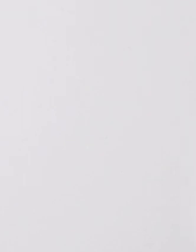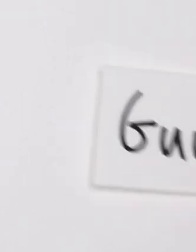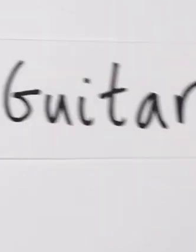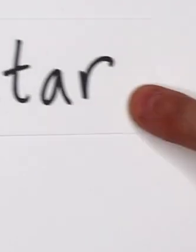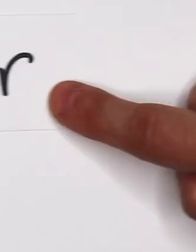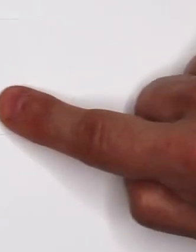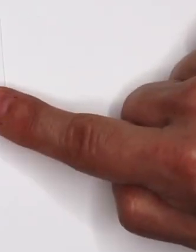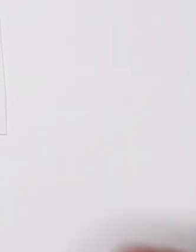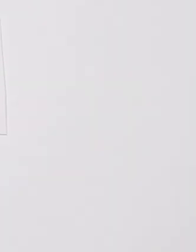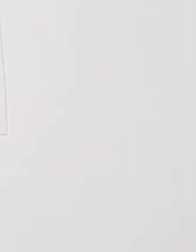Guitar.